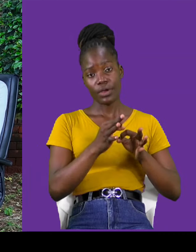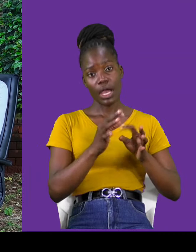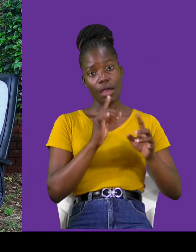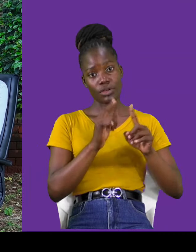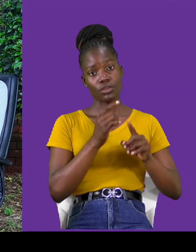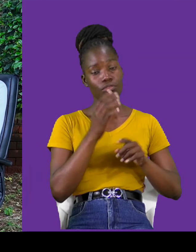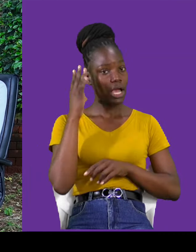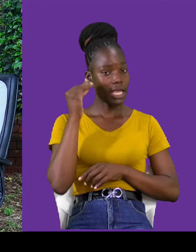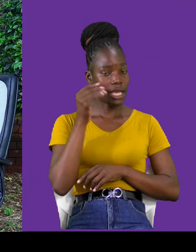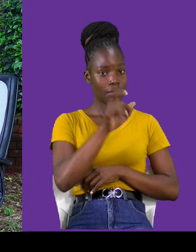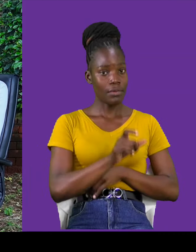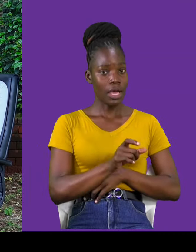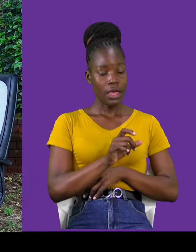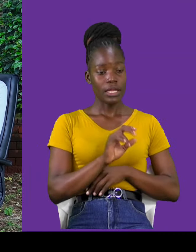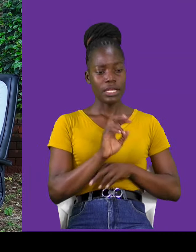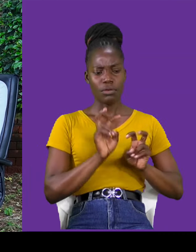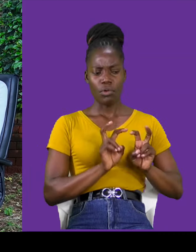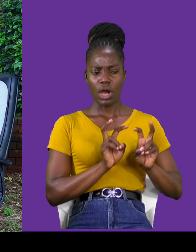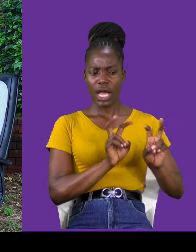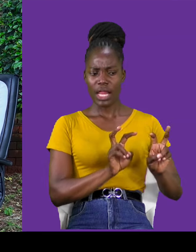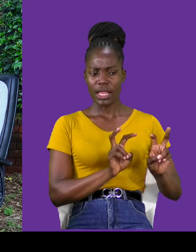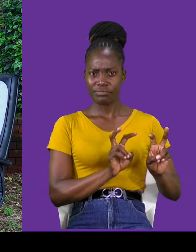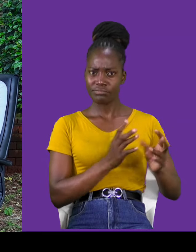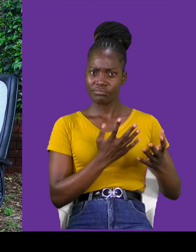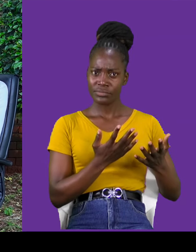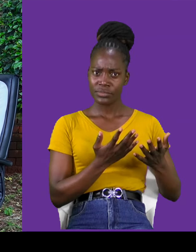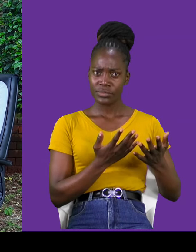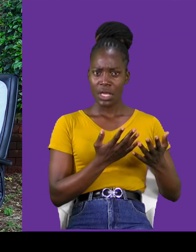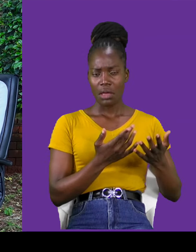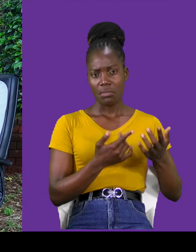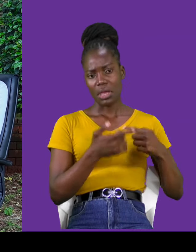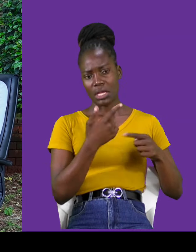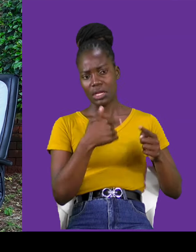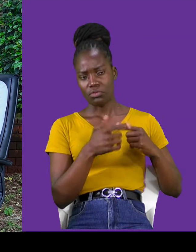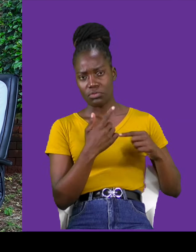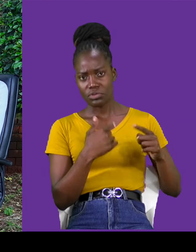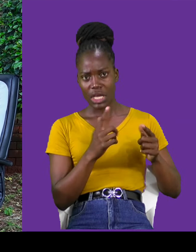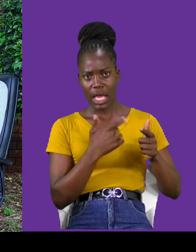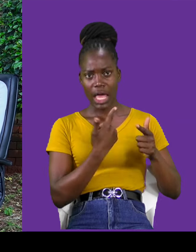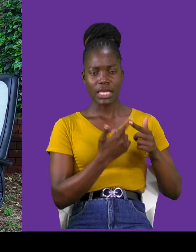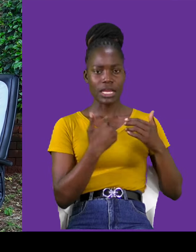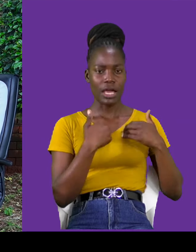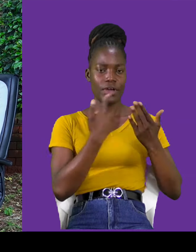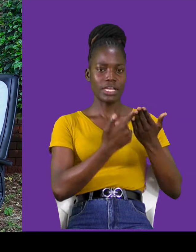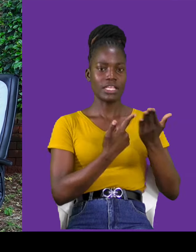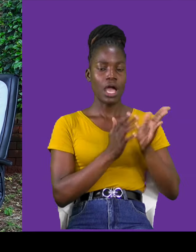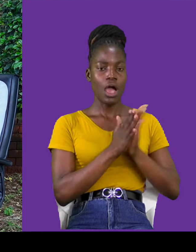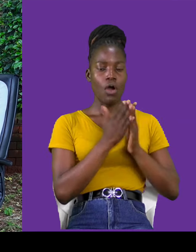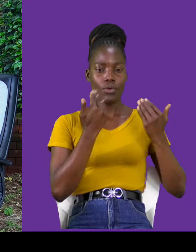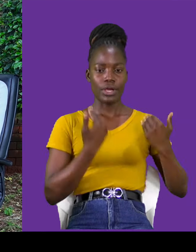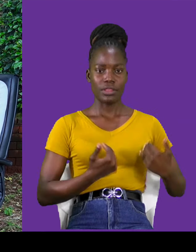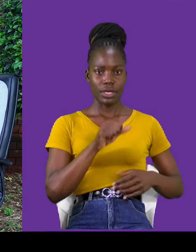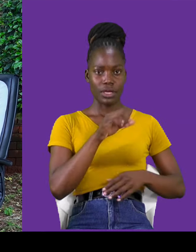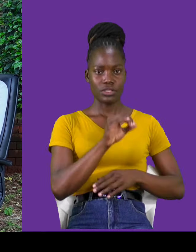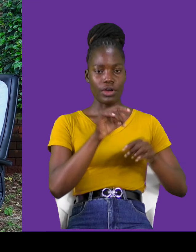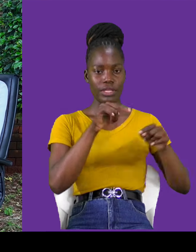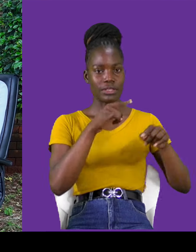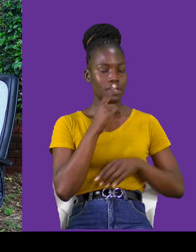you mpati a ear stare, most probably maybe he'll come, approach me, and have a conversation. So, now, this is a deaf person, he has